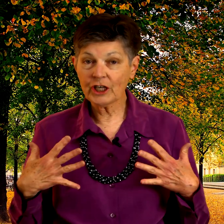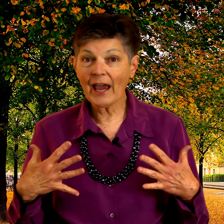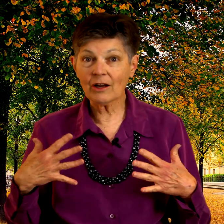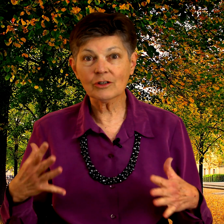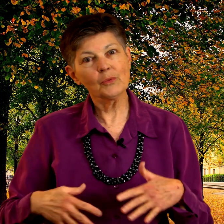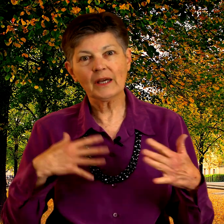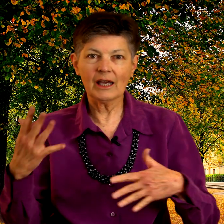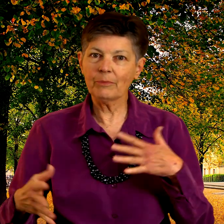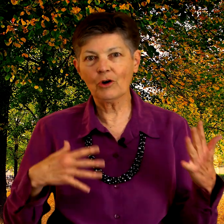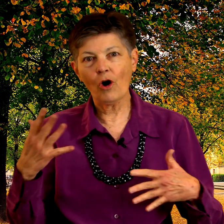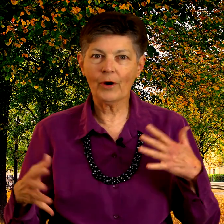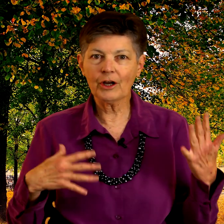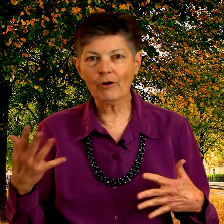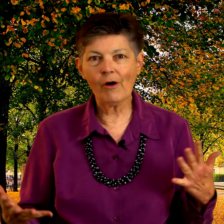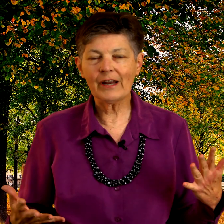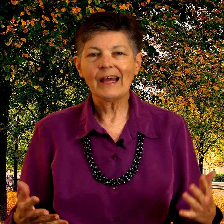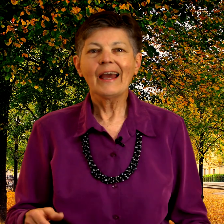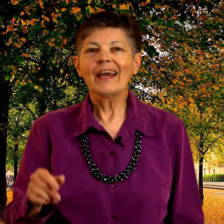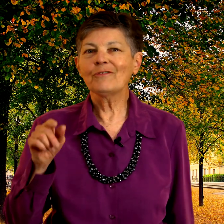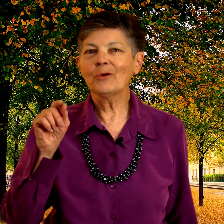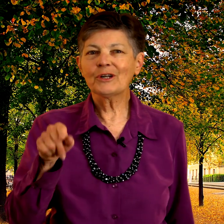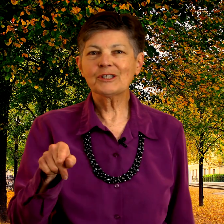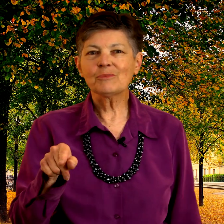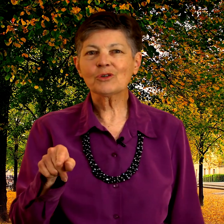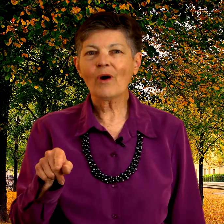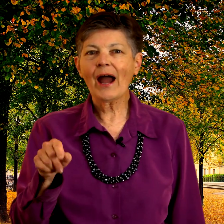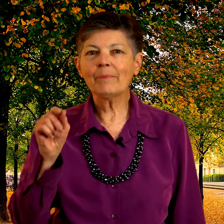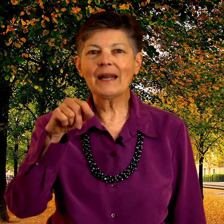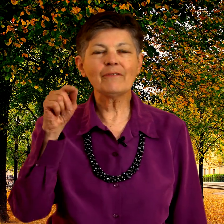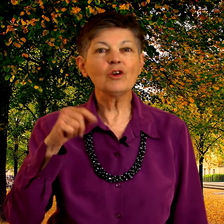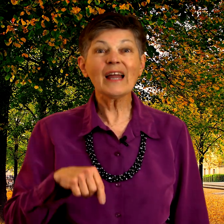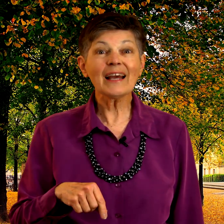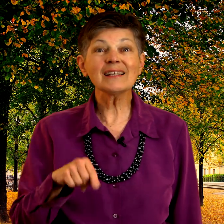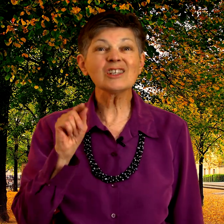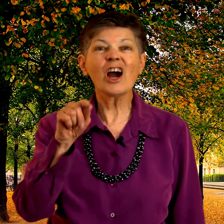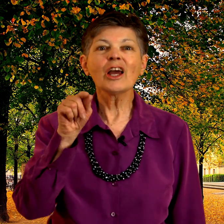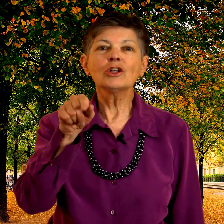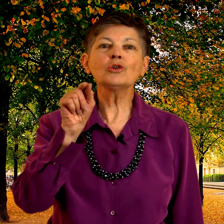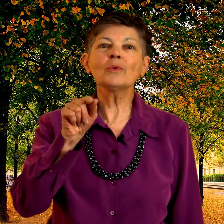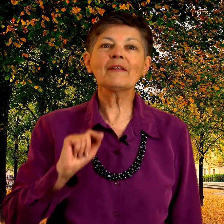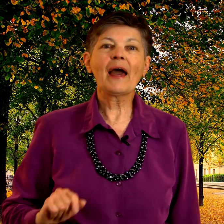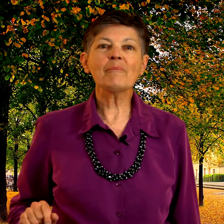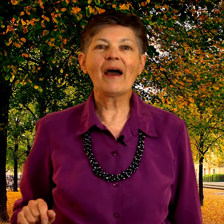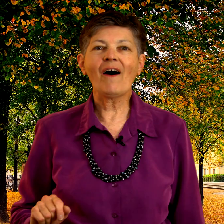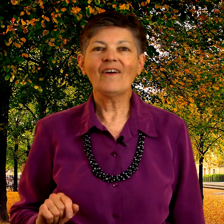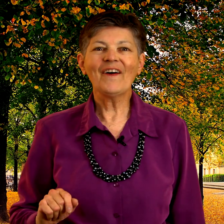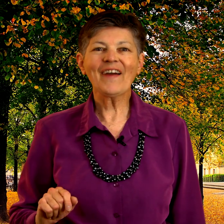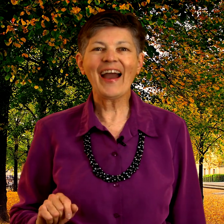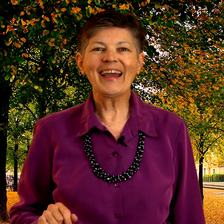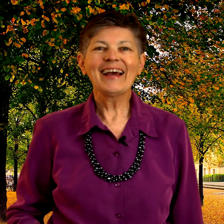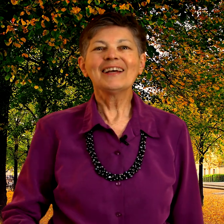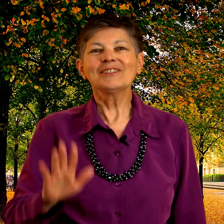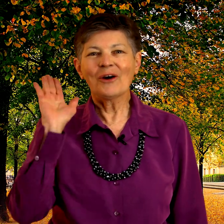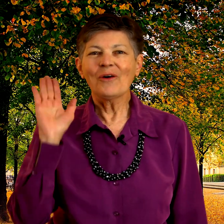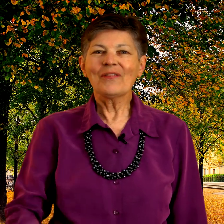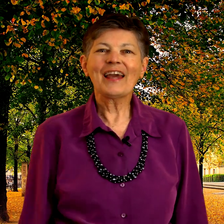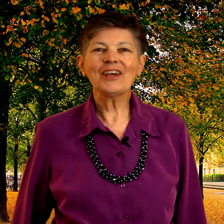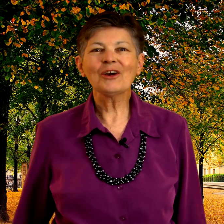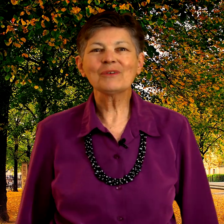channel so we can keep it growing and growing. If you were to subscribe, and if you like this song, do ring that bell. Okay? So thank you and